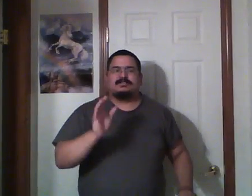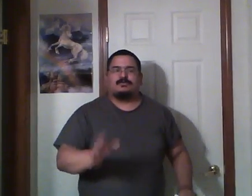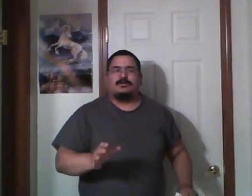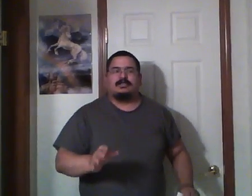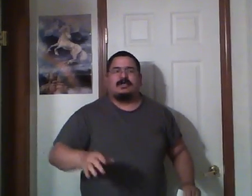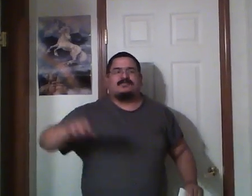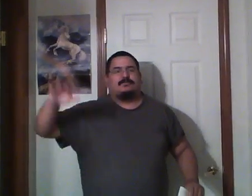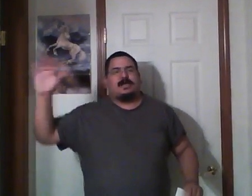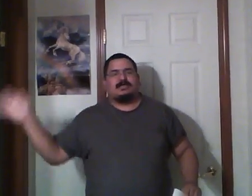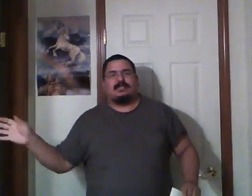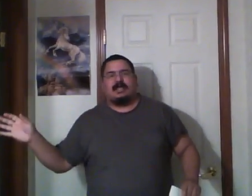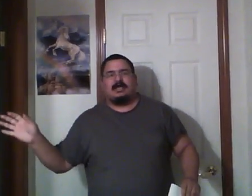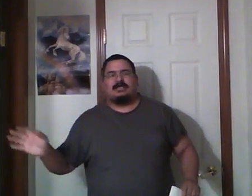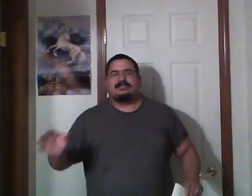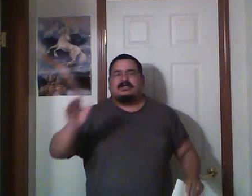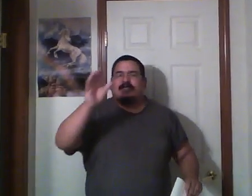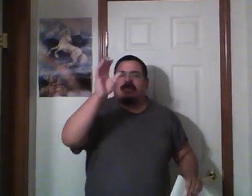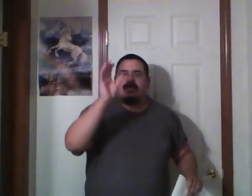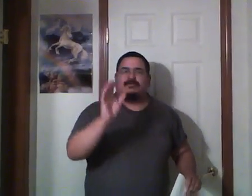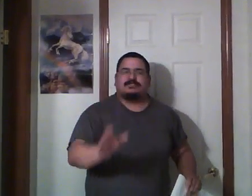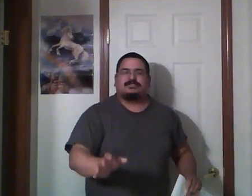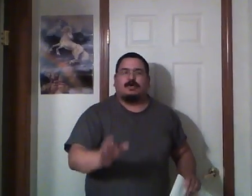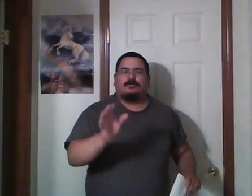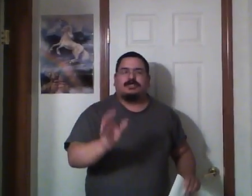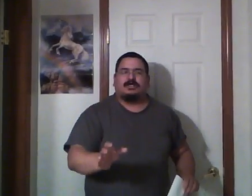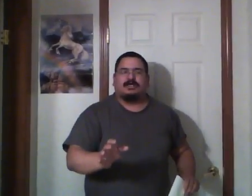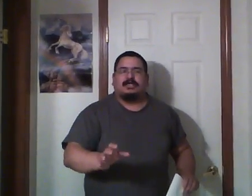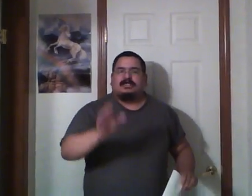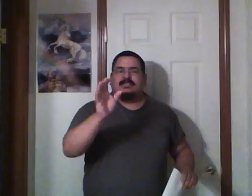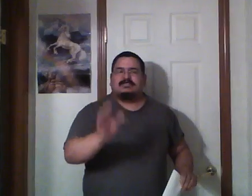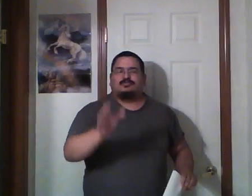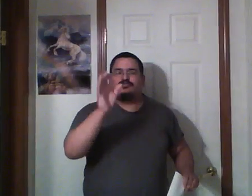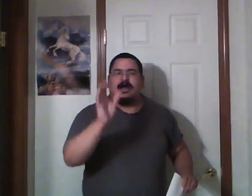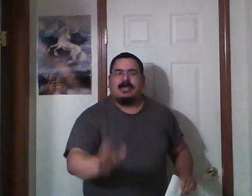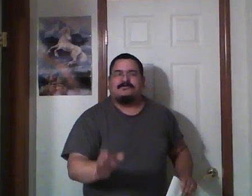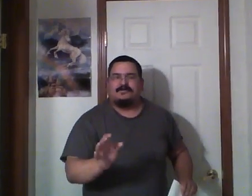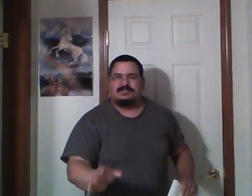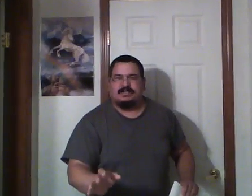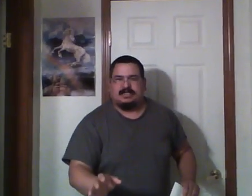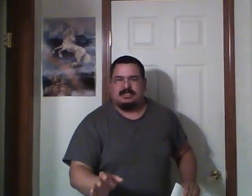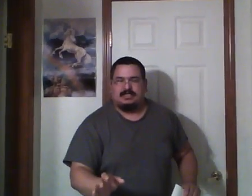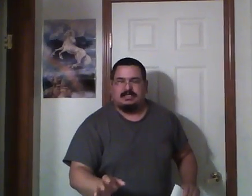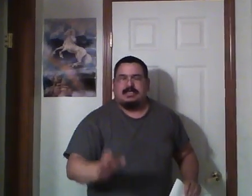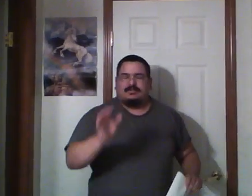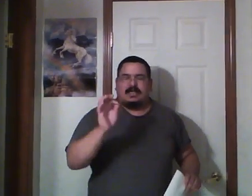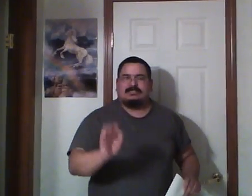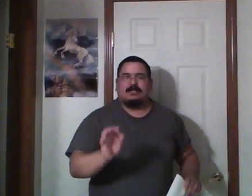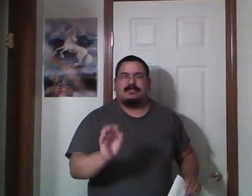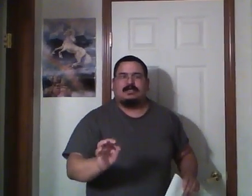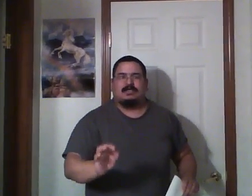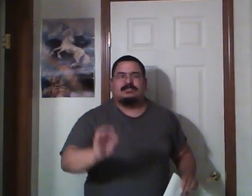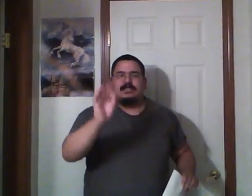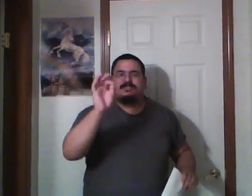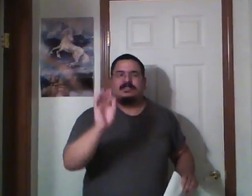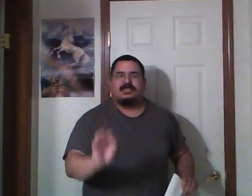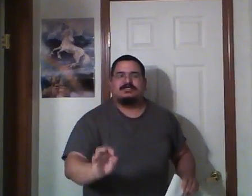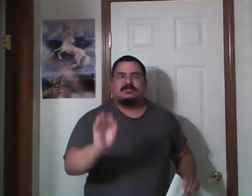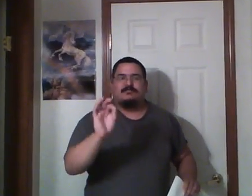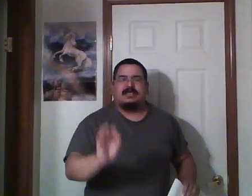storyline from the back of the 90s, it was so good. This rivals it. That's how good it is. The Lizard makes